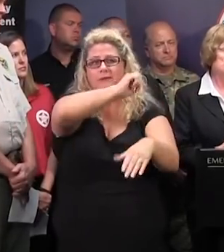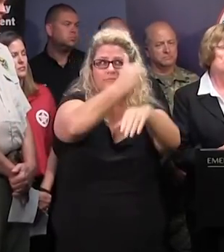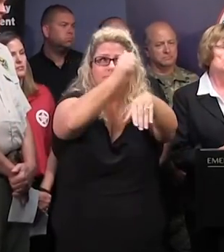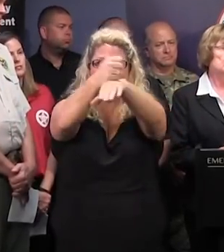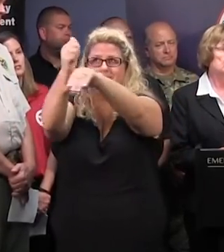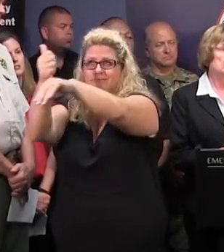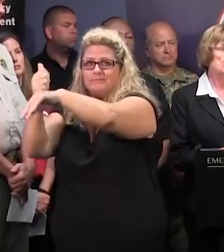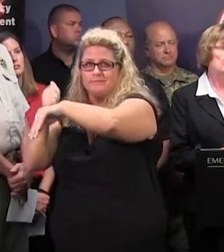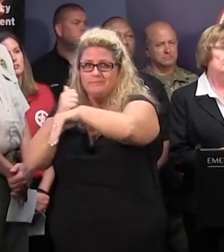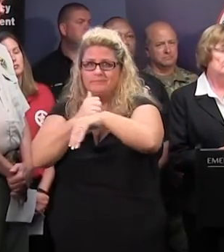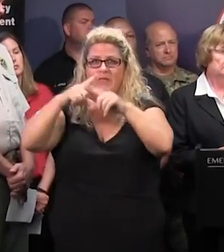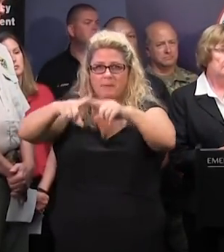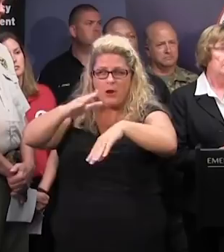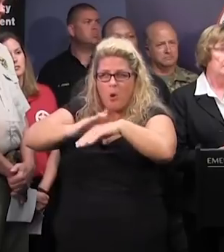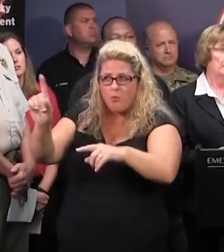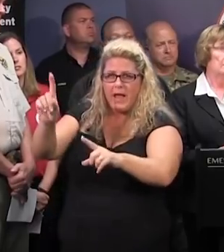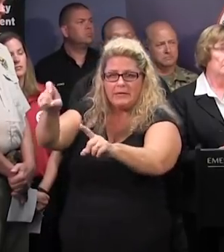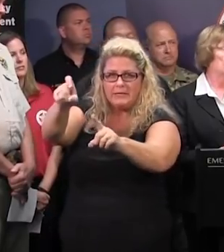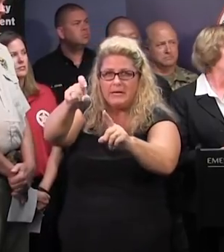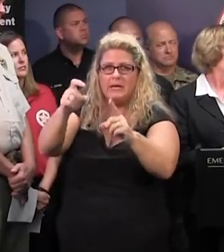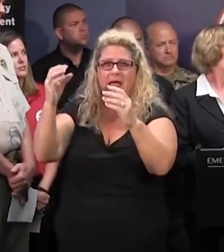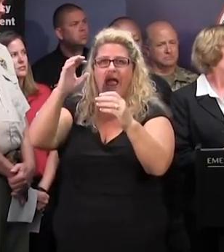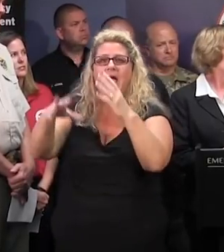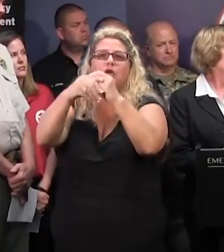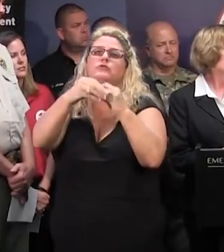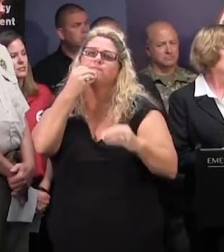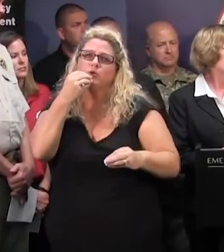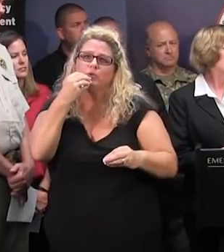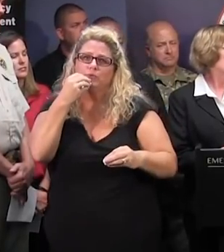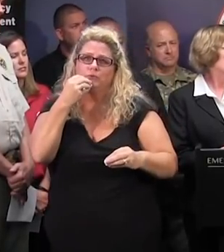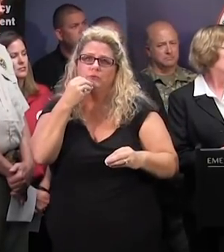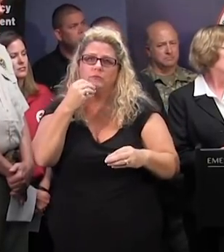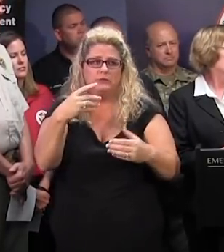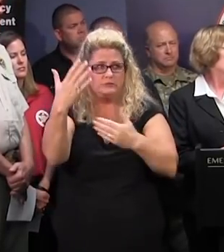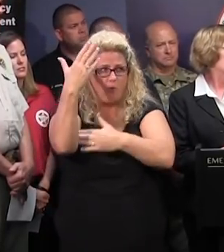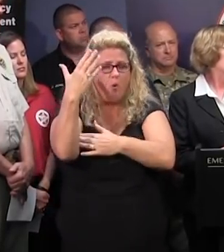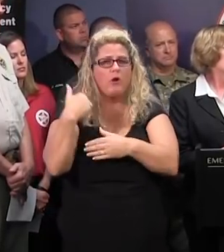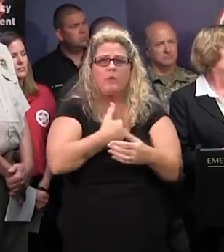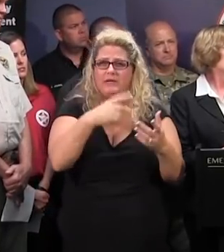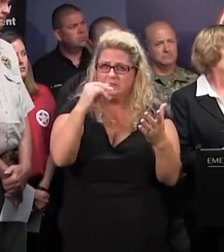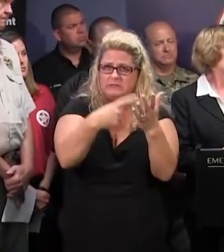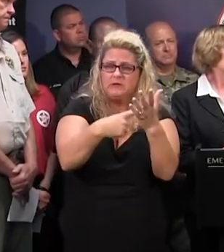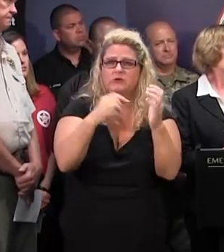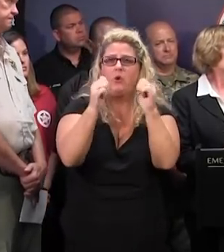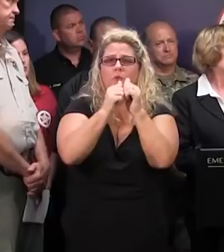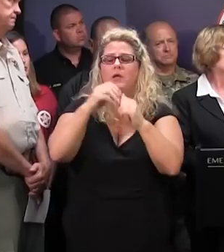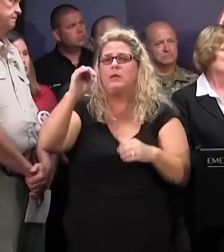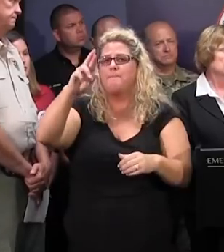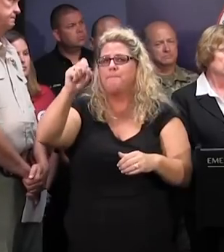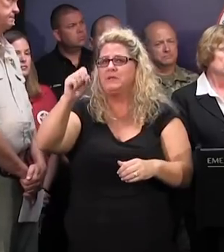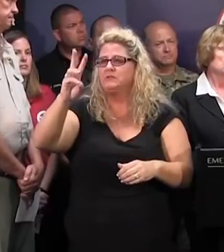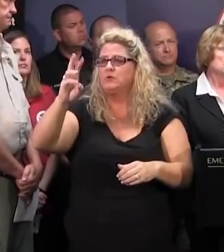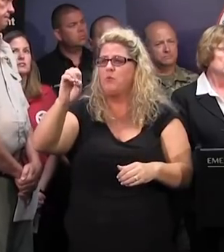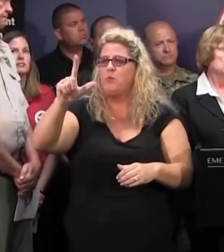we go in conditions required. We've been on the phone this morning, and there were discussions with Louise Welch of the Red